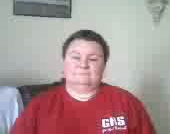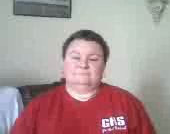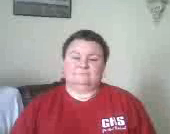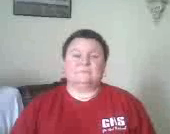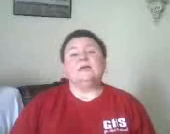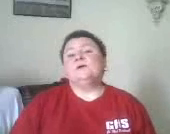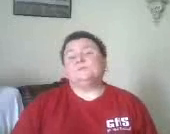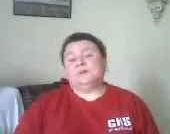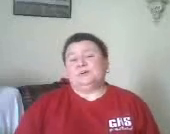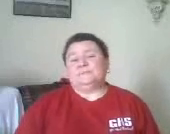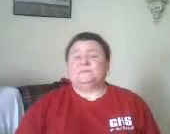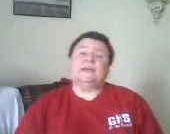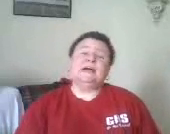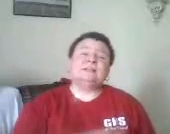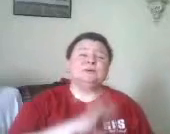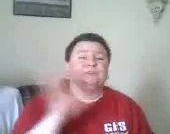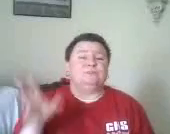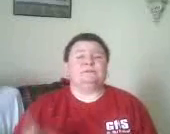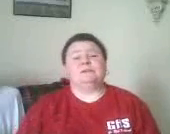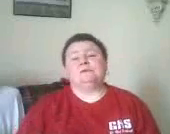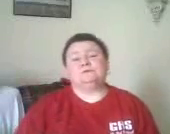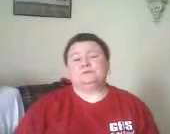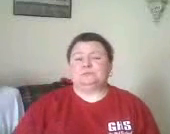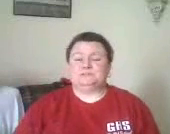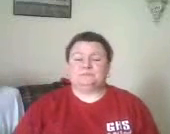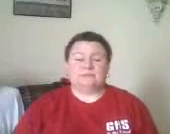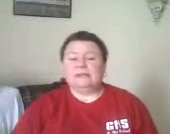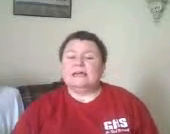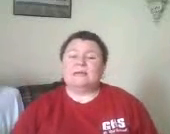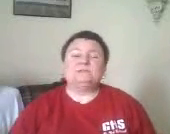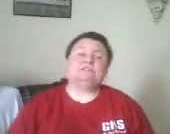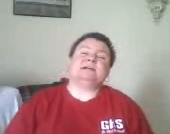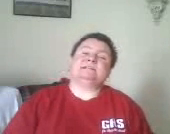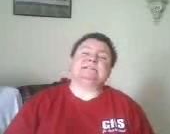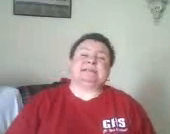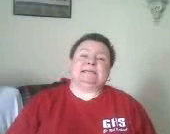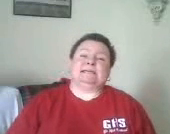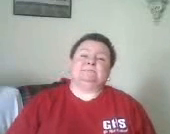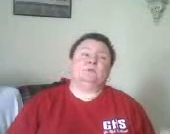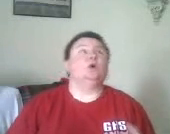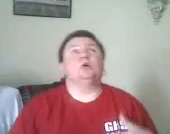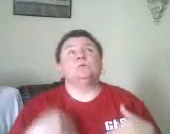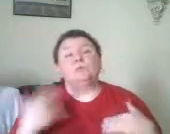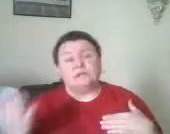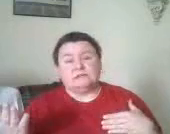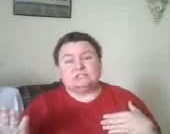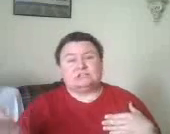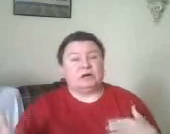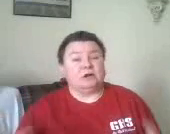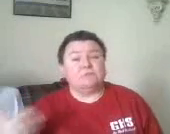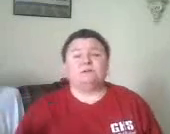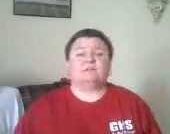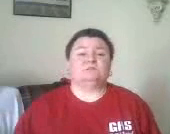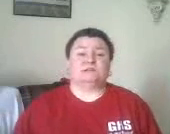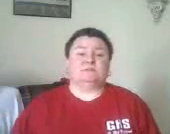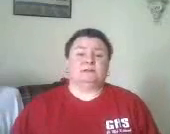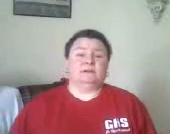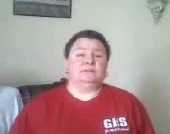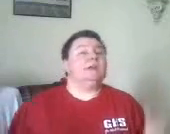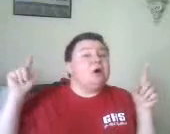Well, hello there fellow YouTubers. I would just like to say, or wish, all the fathers out there, and